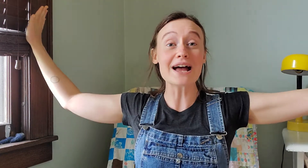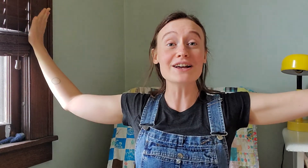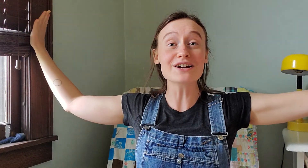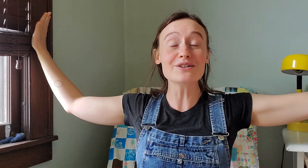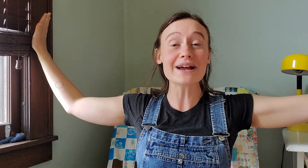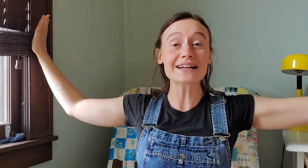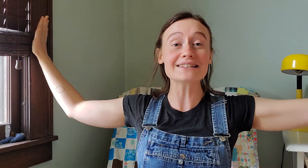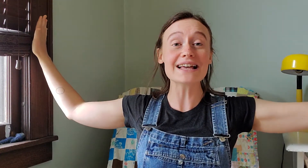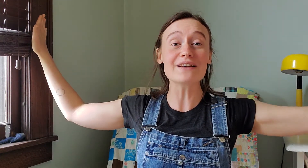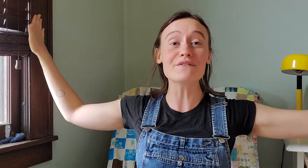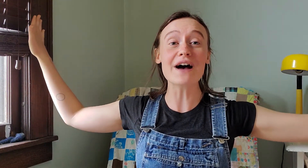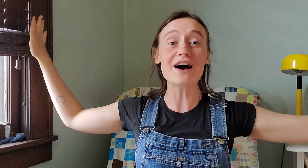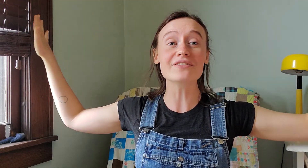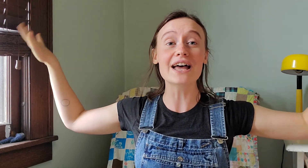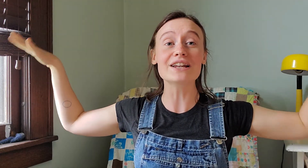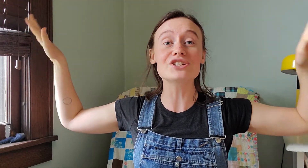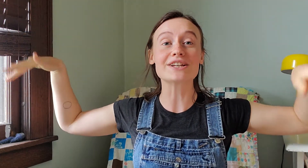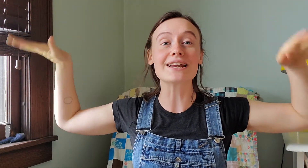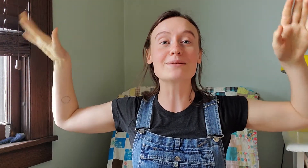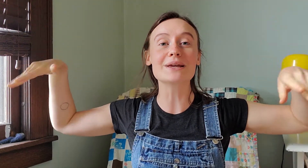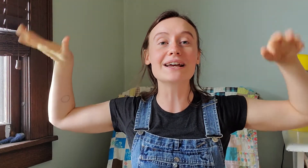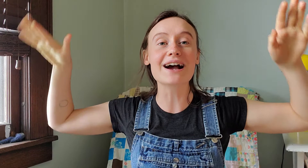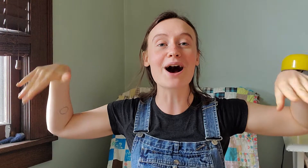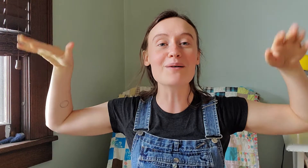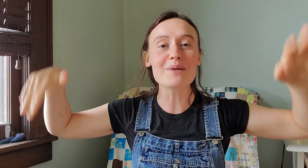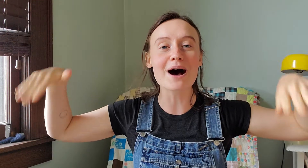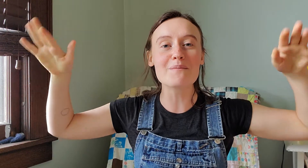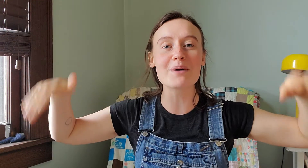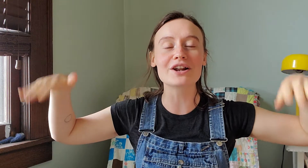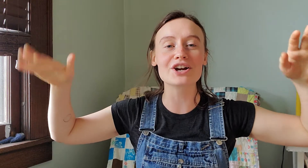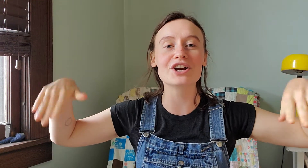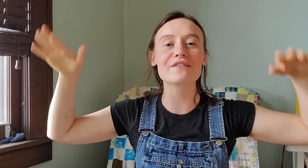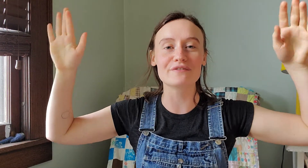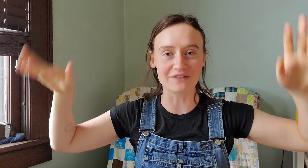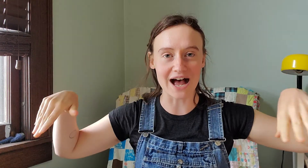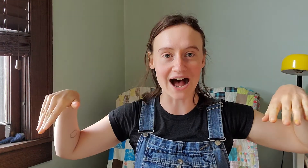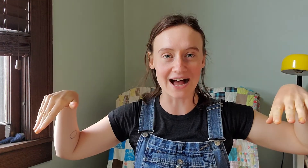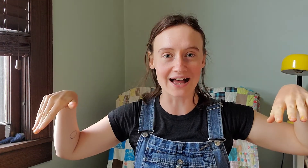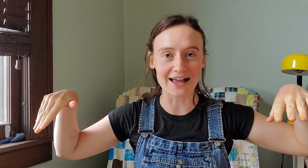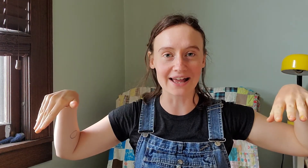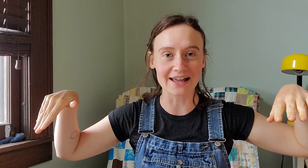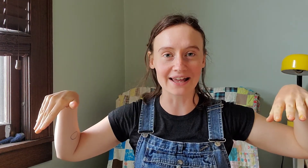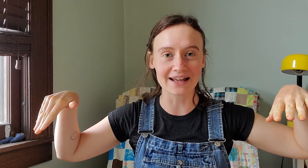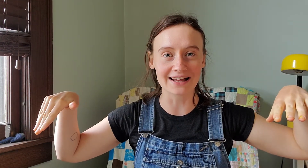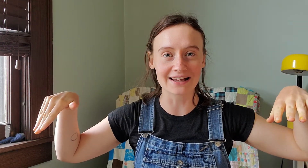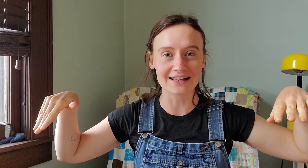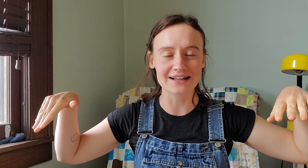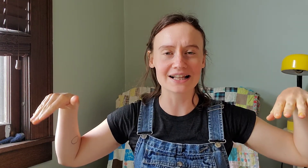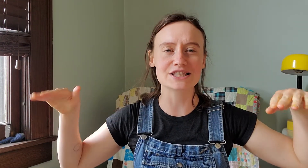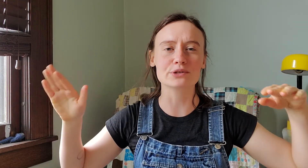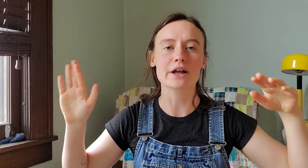her wings and found that she'd become a butterfly. Let's do it